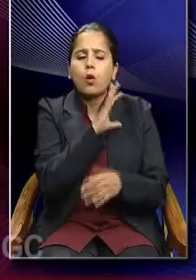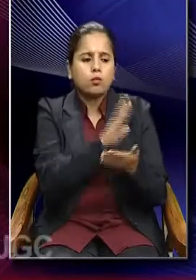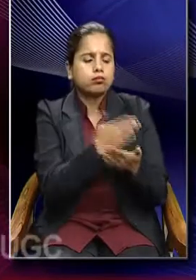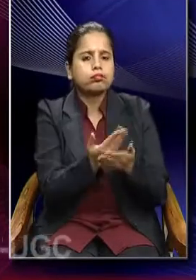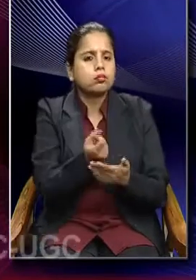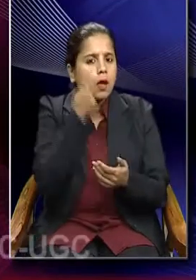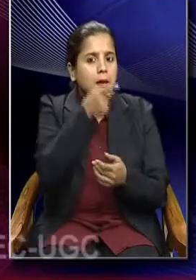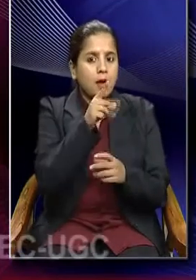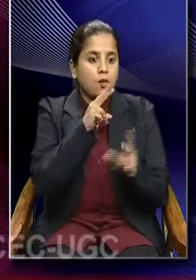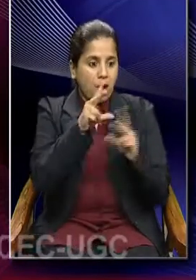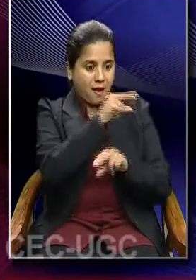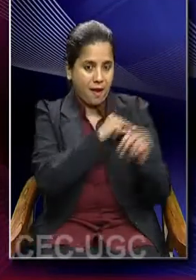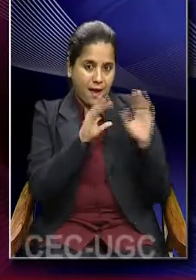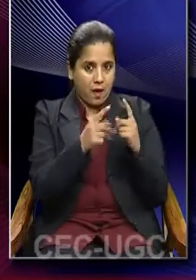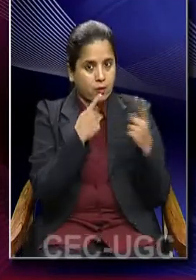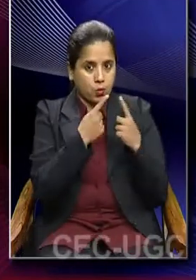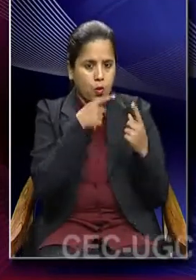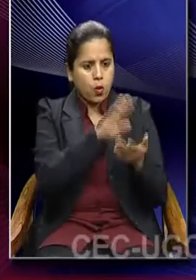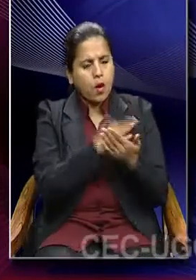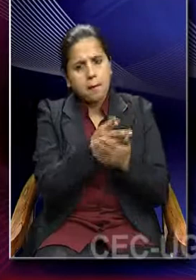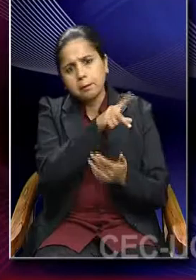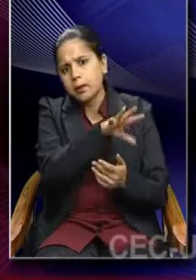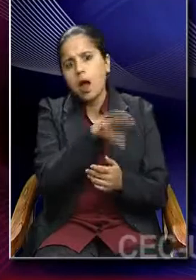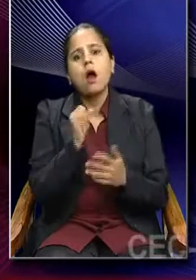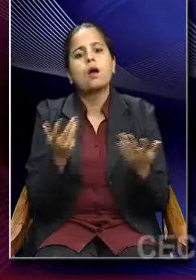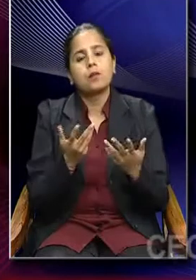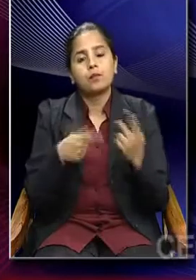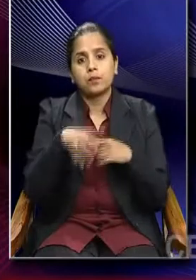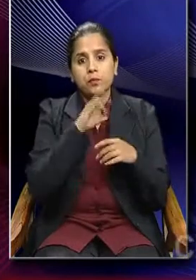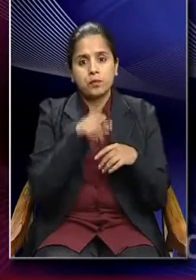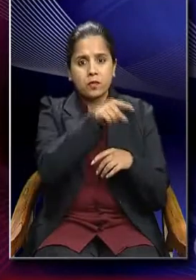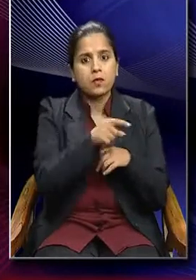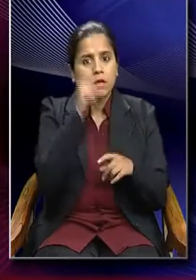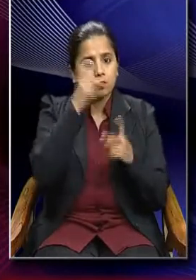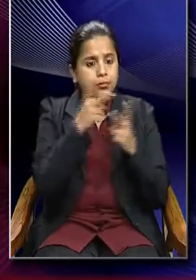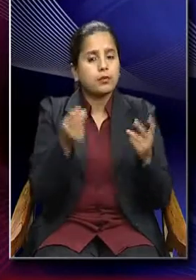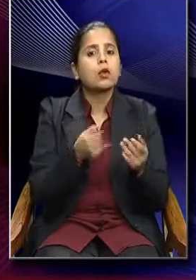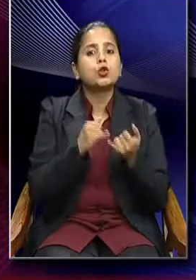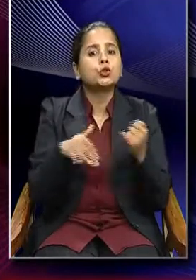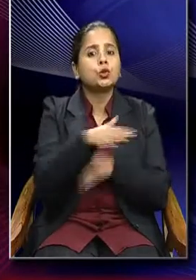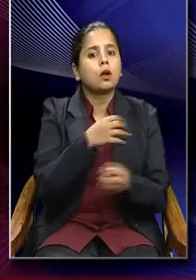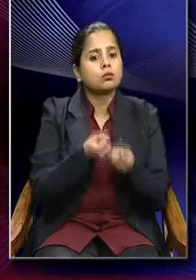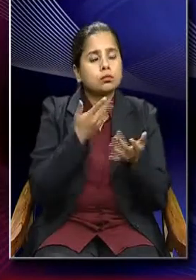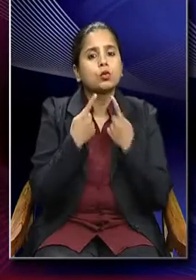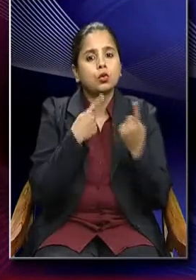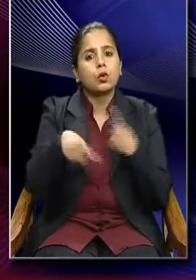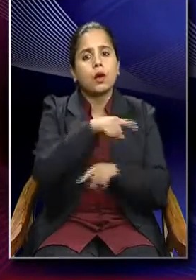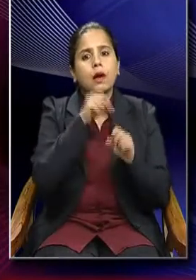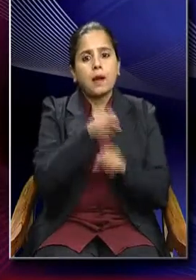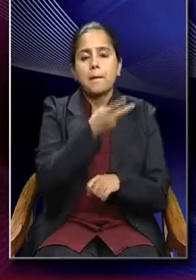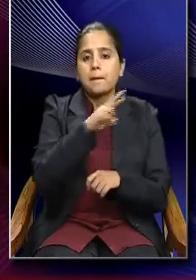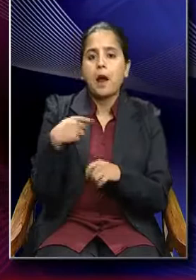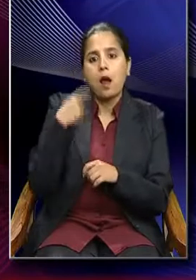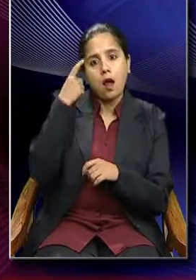interaction. So, the emergence of symbolic interactionism can be traced back to the early